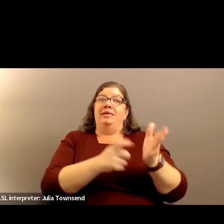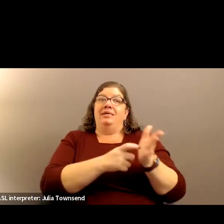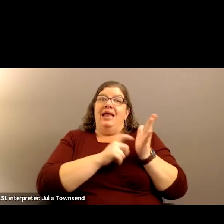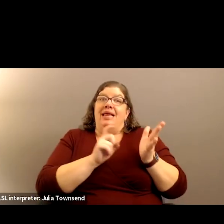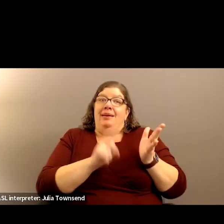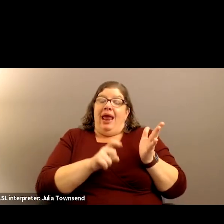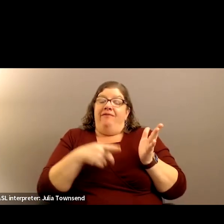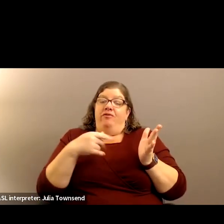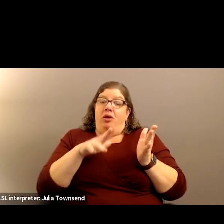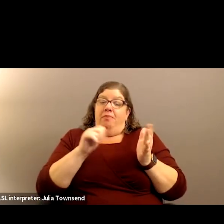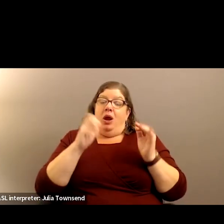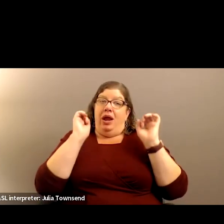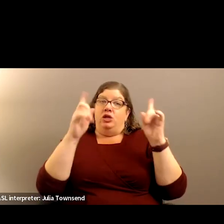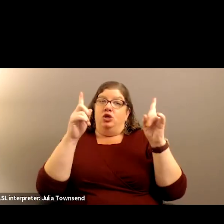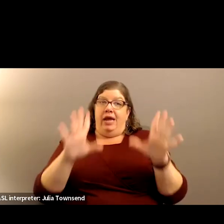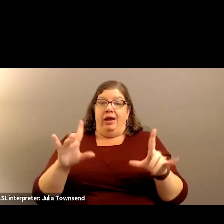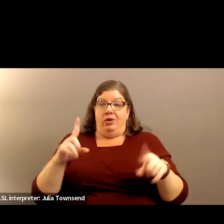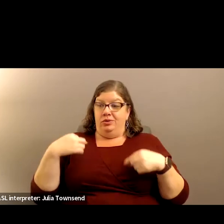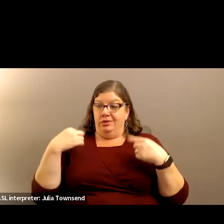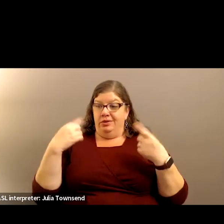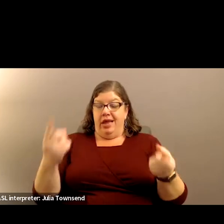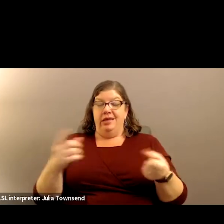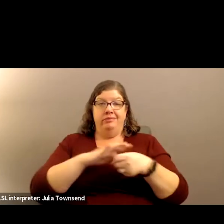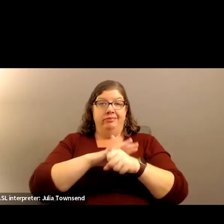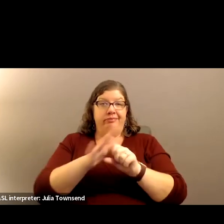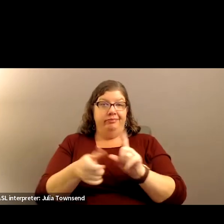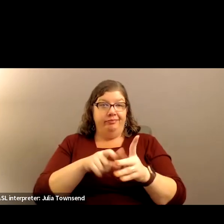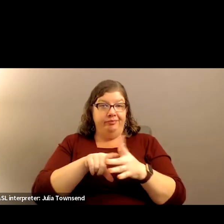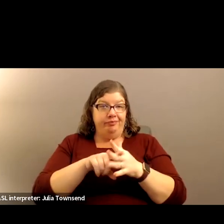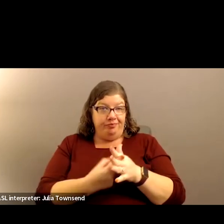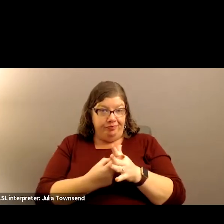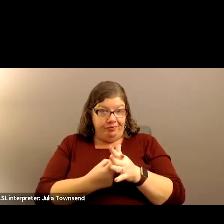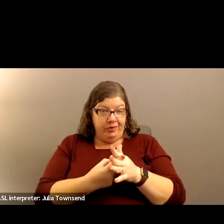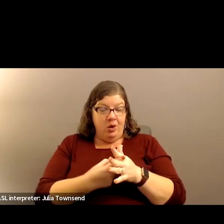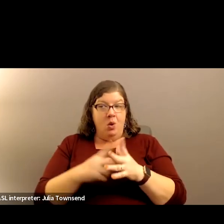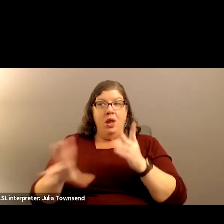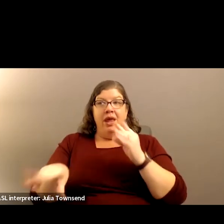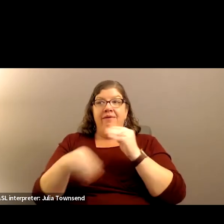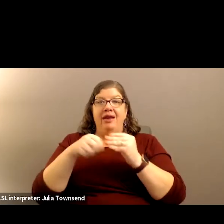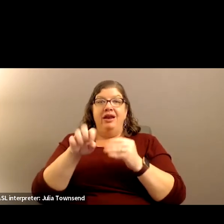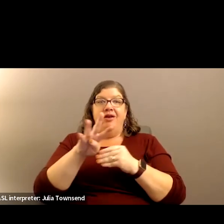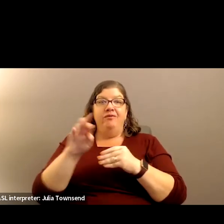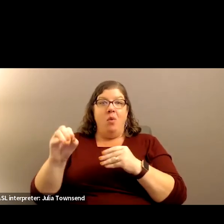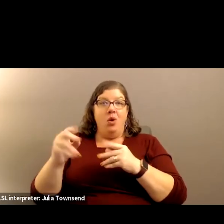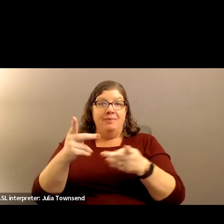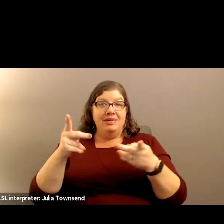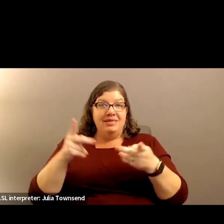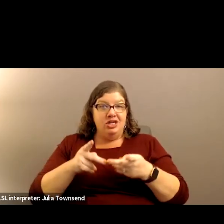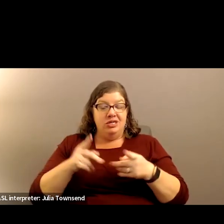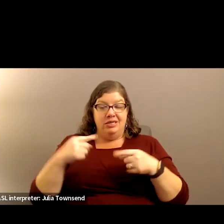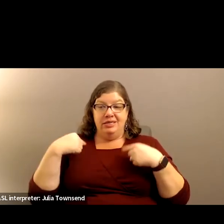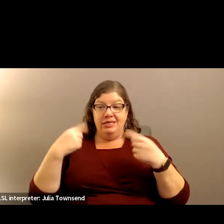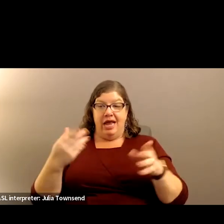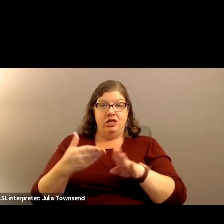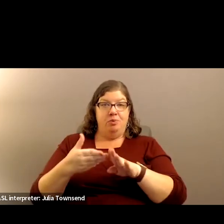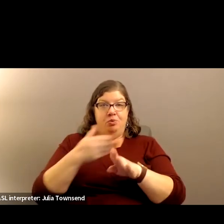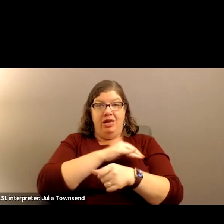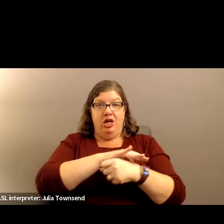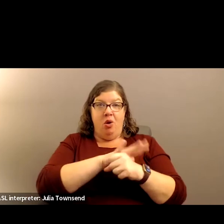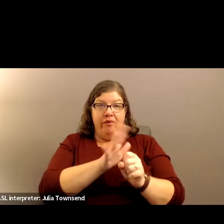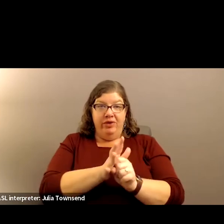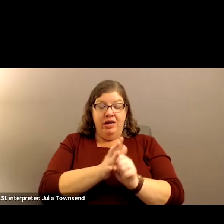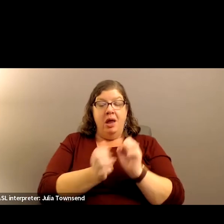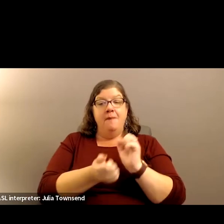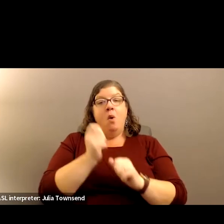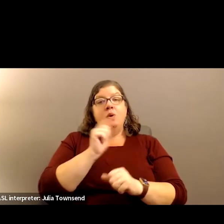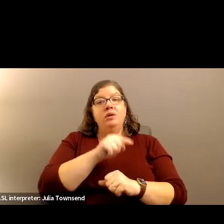paraeducator positions in our schools since the pandemic hit. We've added about 40 positions since pre-COVID. And mainly